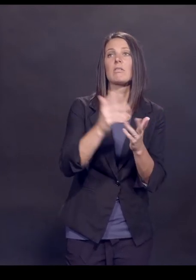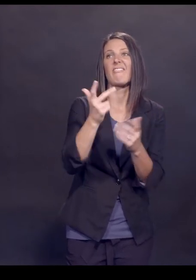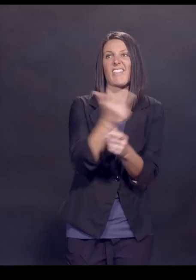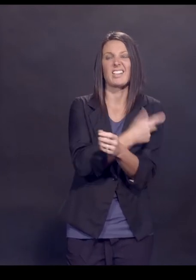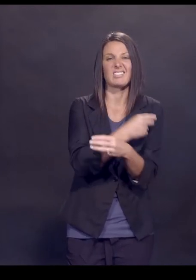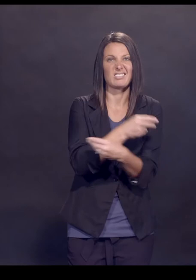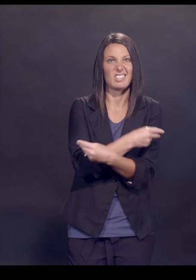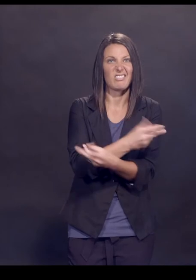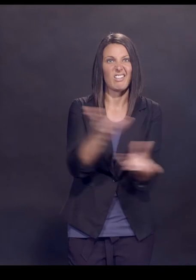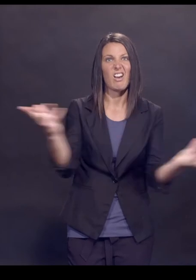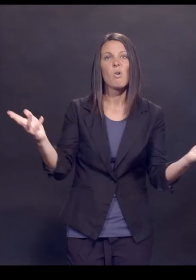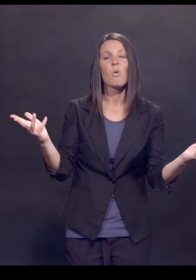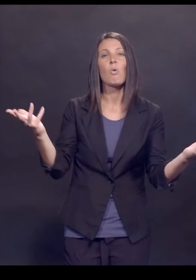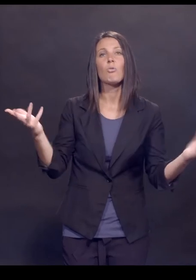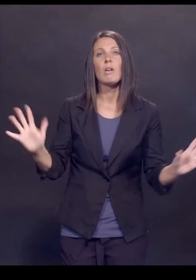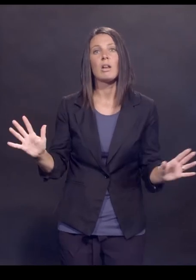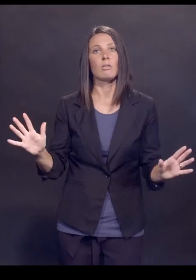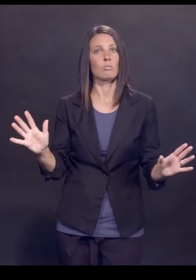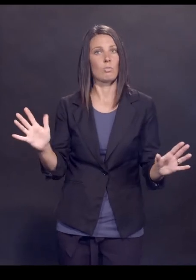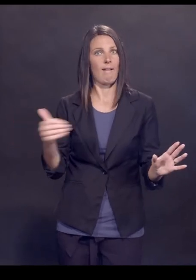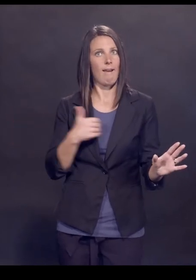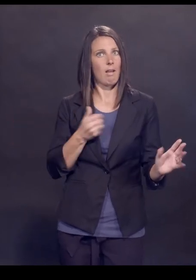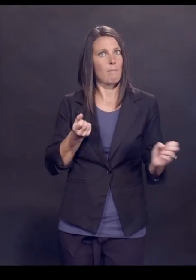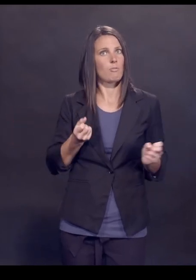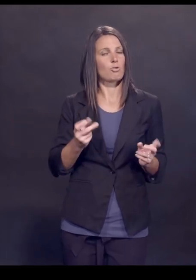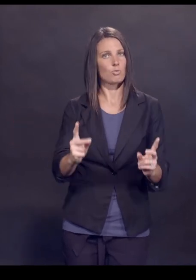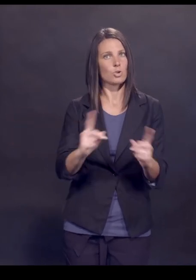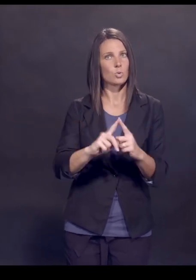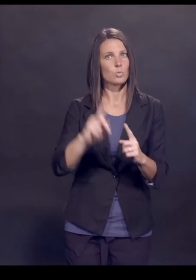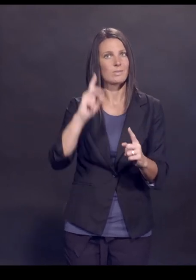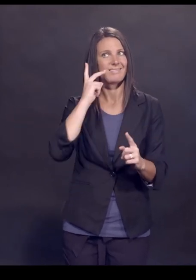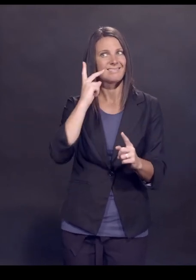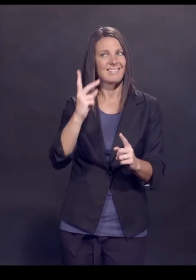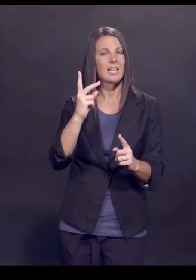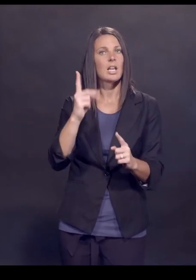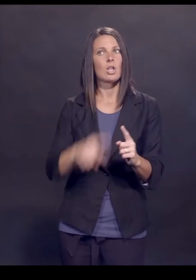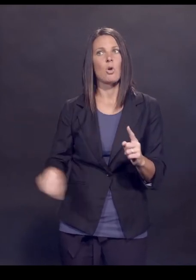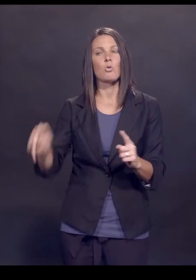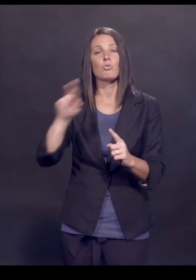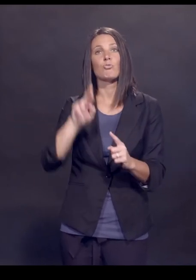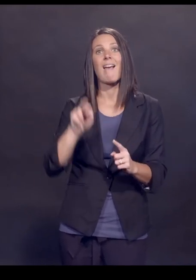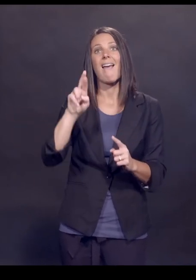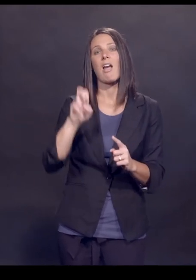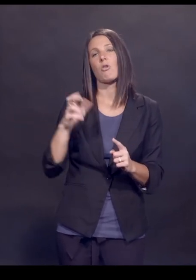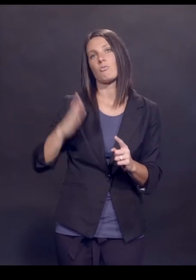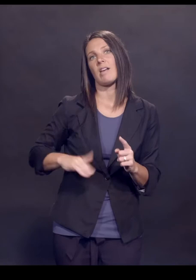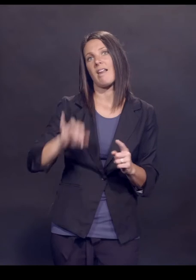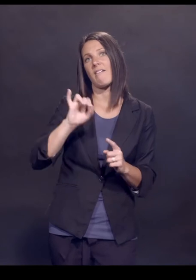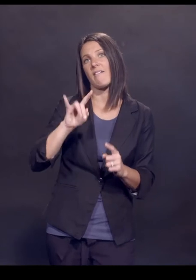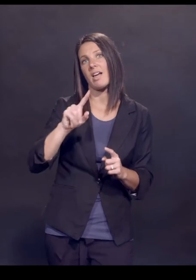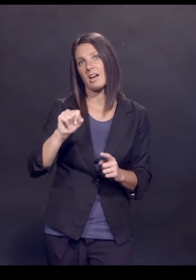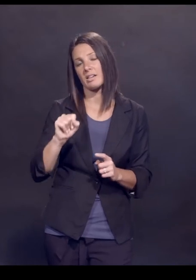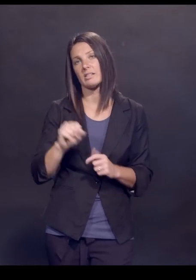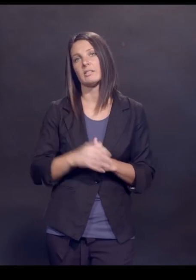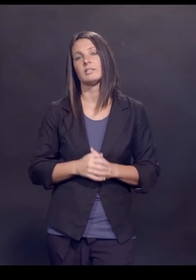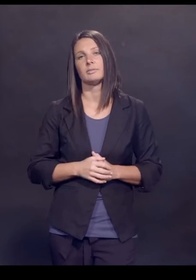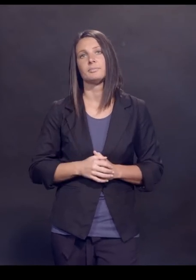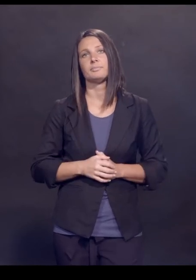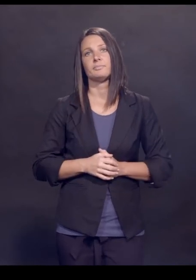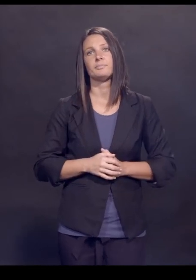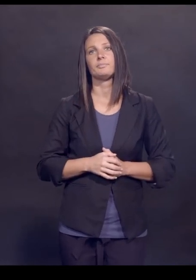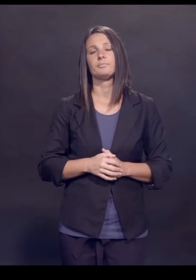vaccines that have been given. And we've had an opportunity to see what those rare side effects would be. We also,